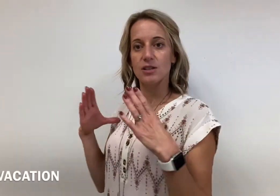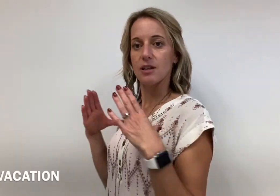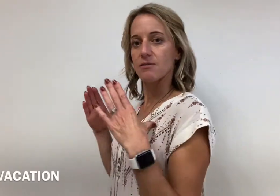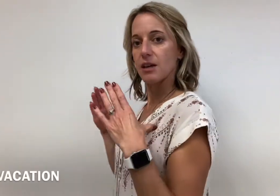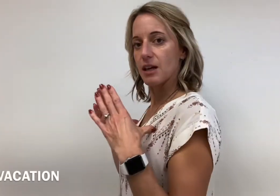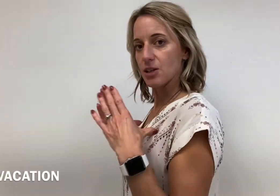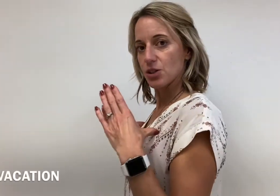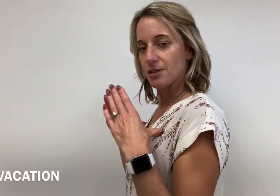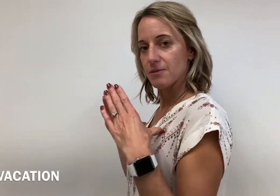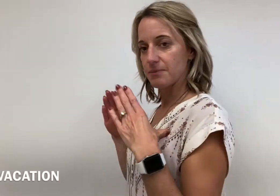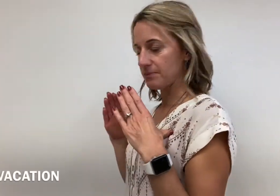said, vacation.